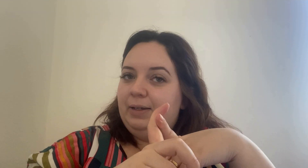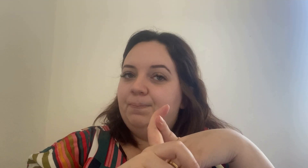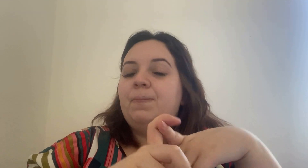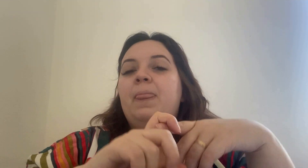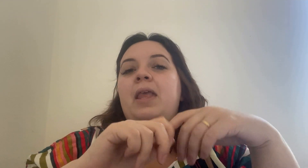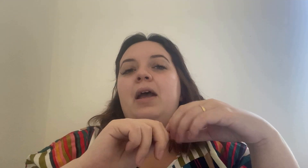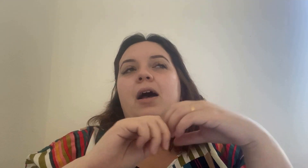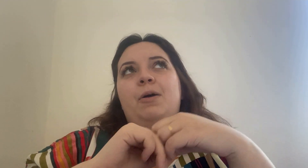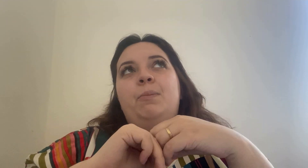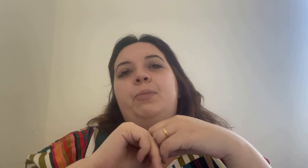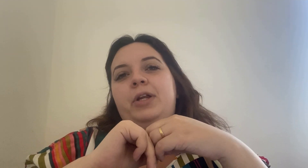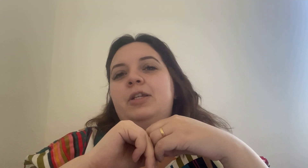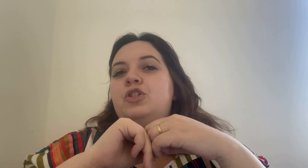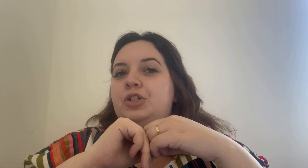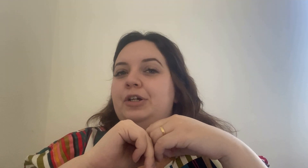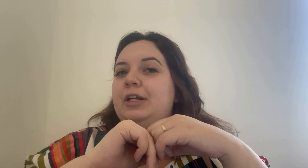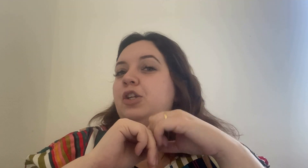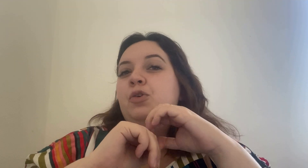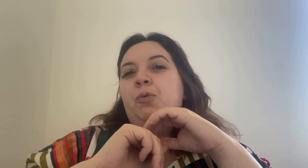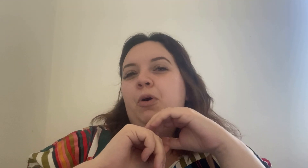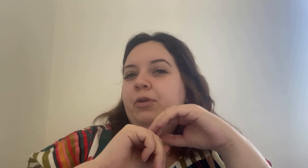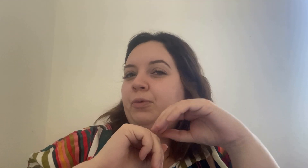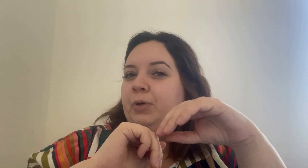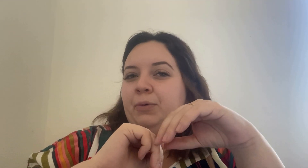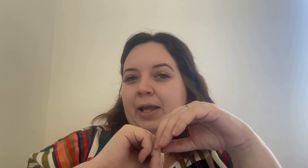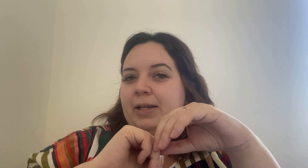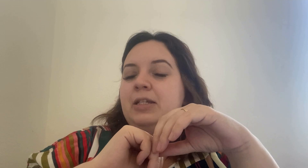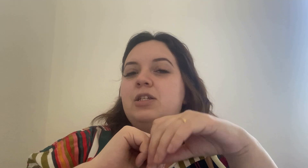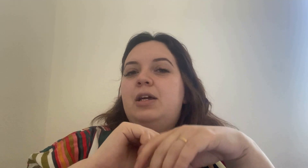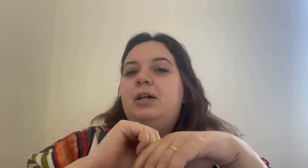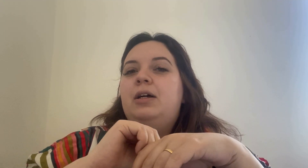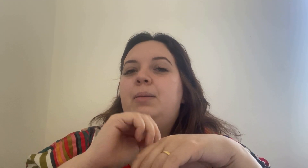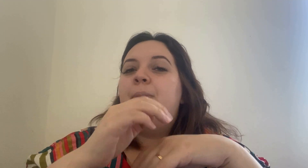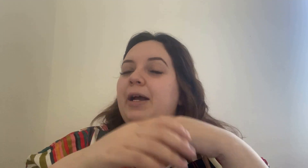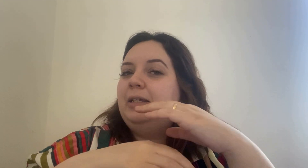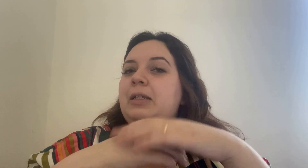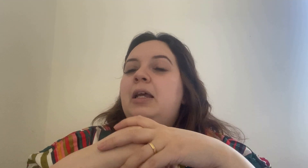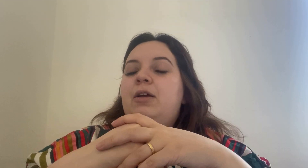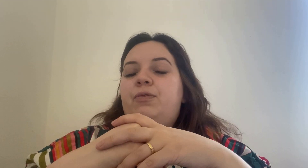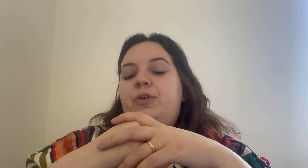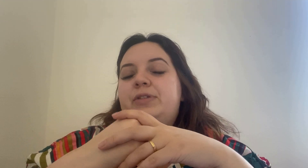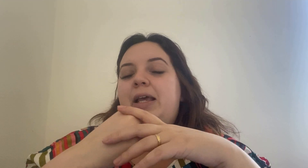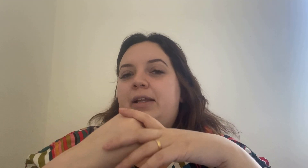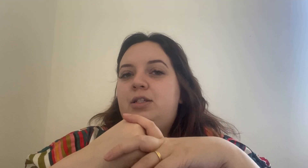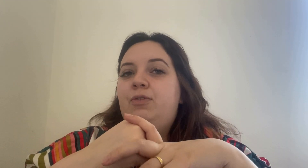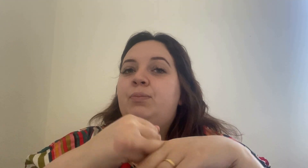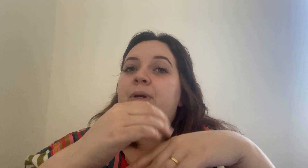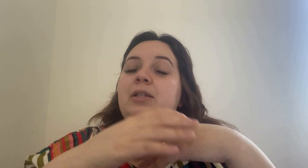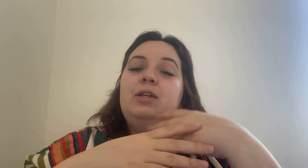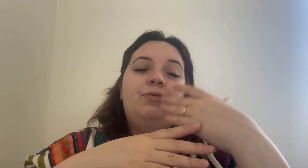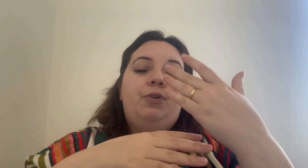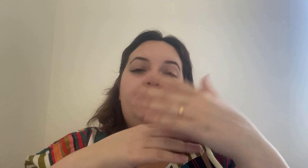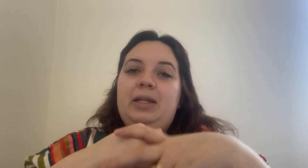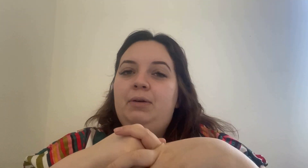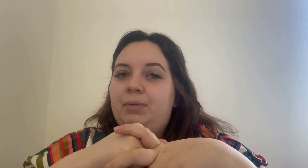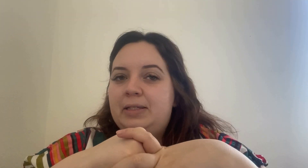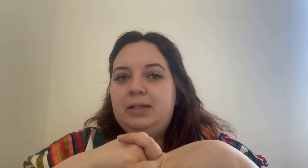i'm pretty sure you won't regret it uh buying flux active but if for any reason